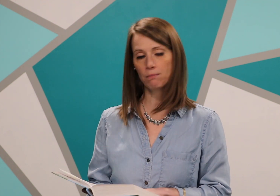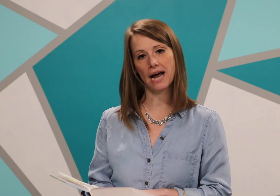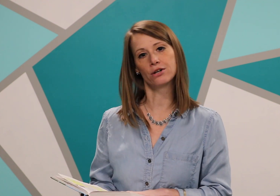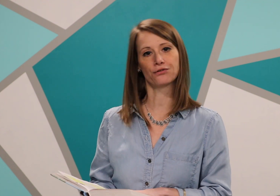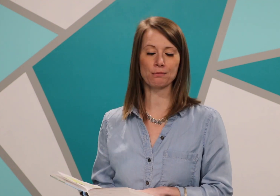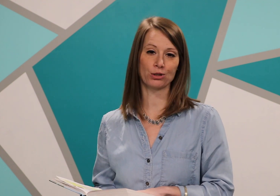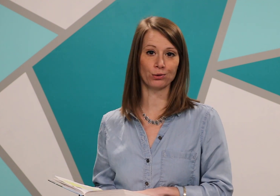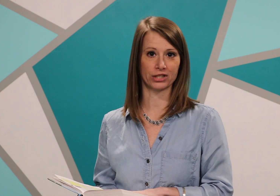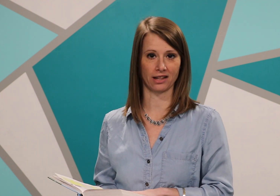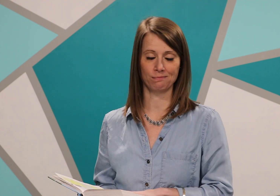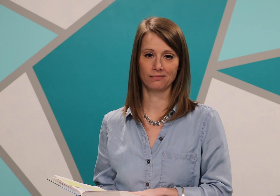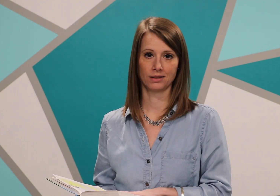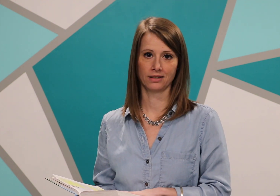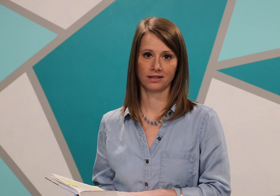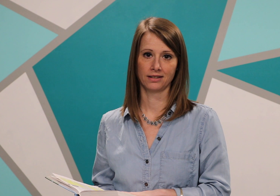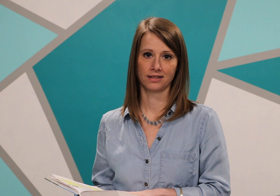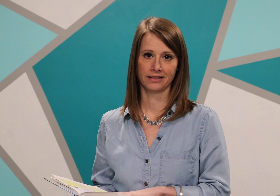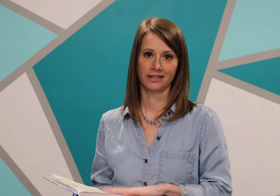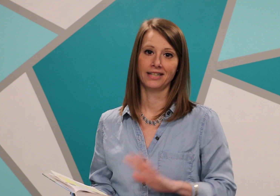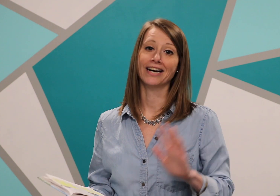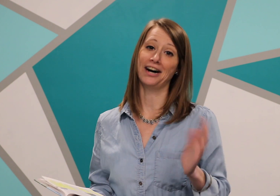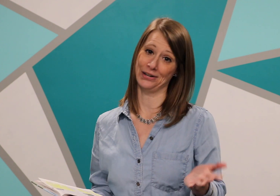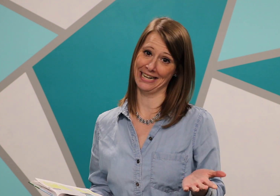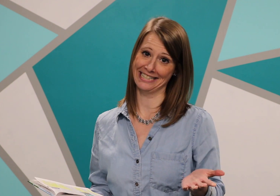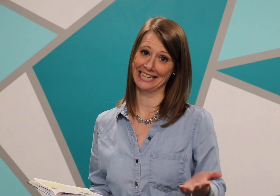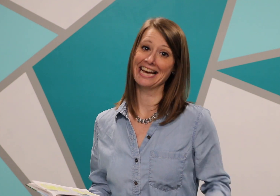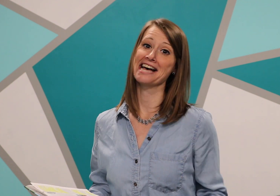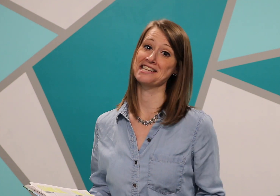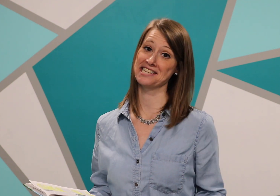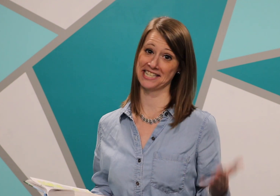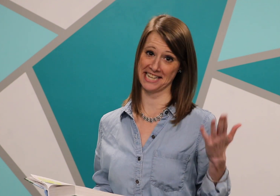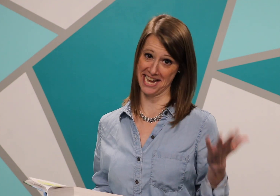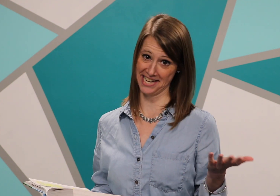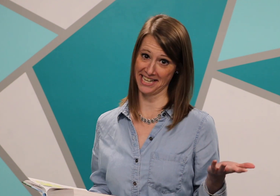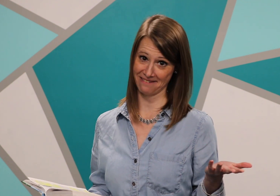miles from Jerusalem. All right, stand up.